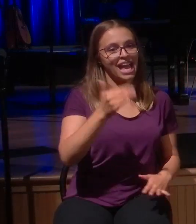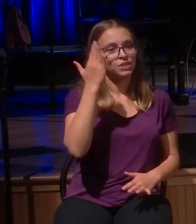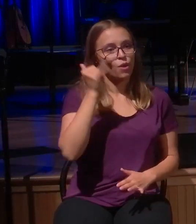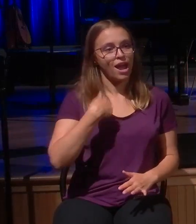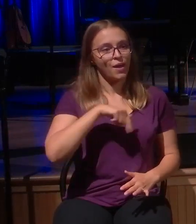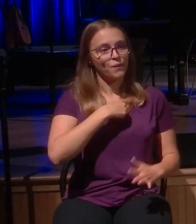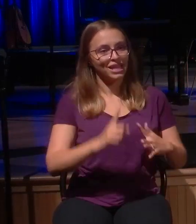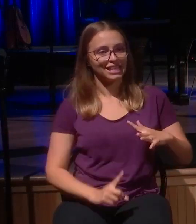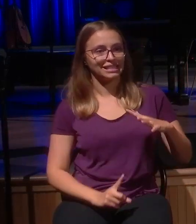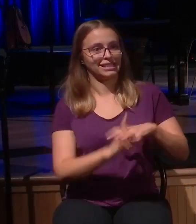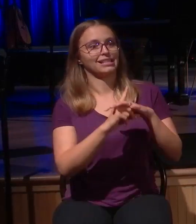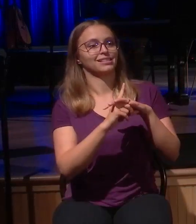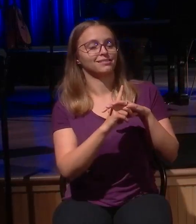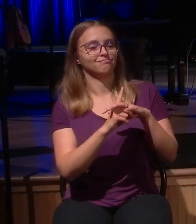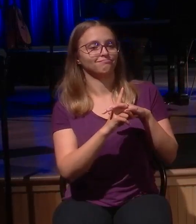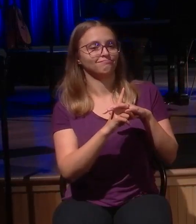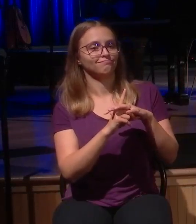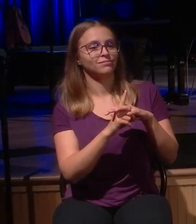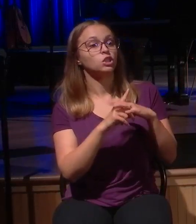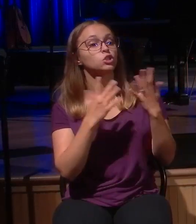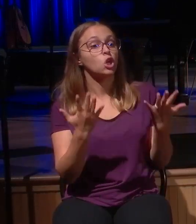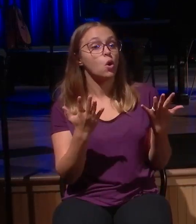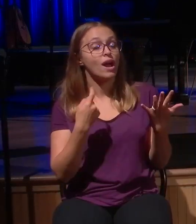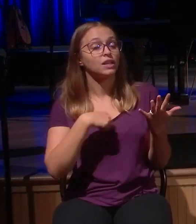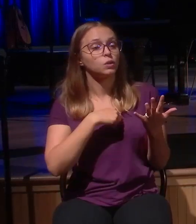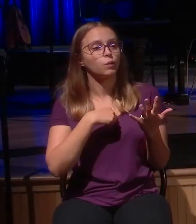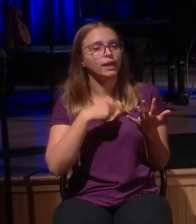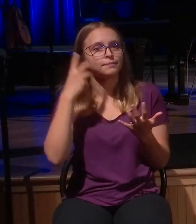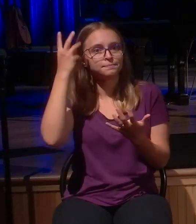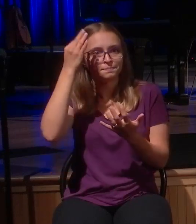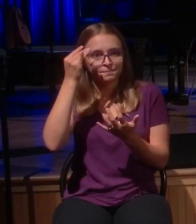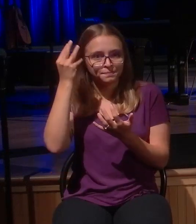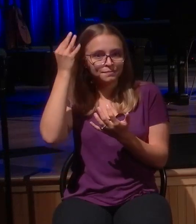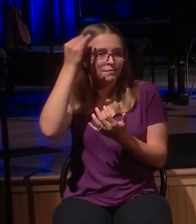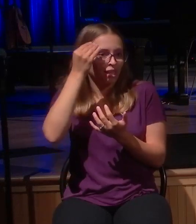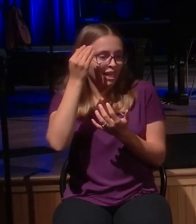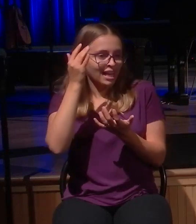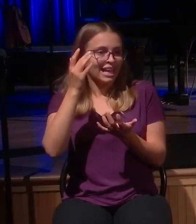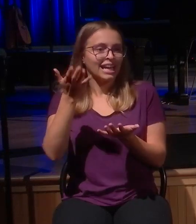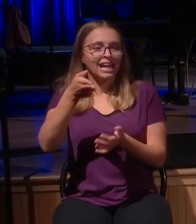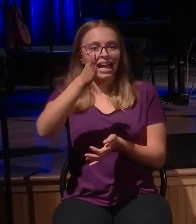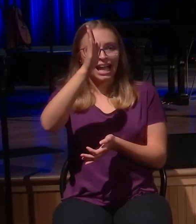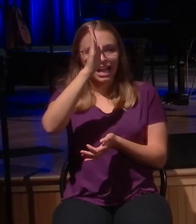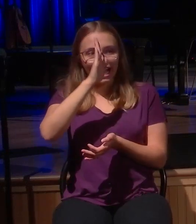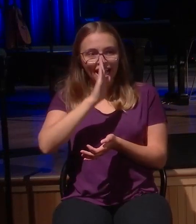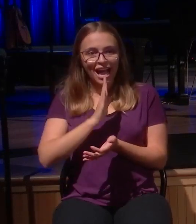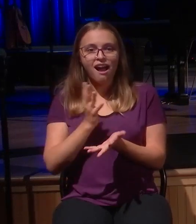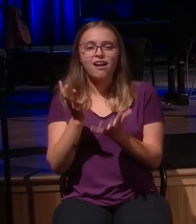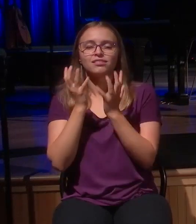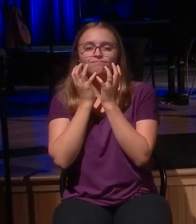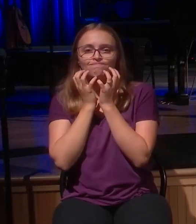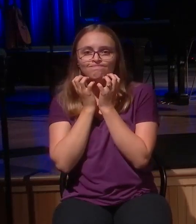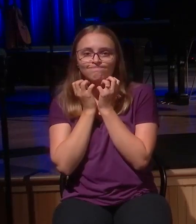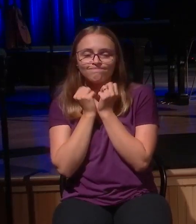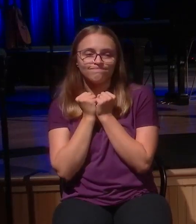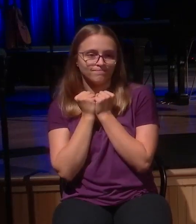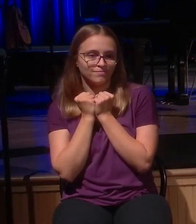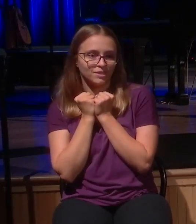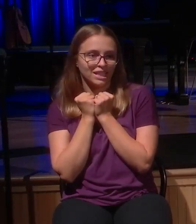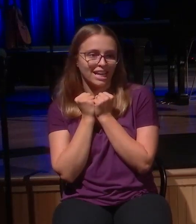Now, as we consider this, the great longing of God's heart to save that which is lost, I was reflecting once